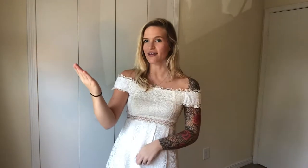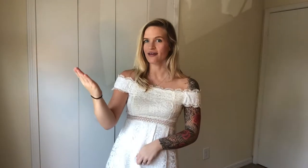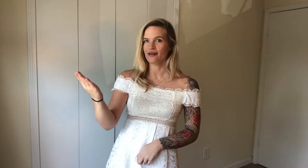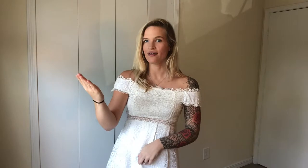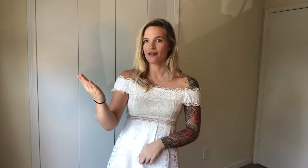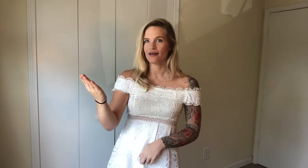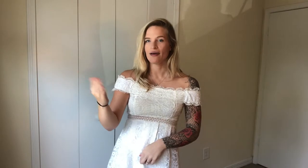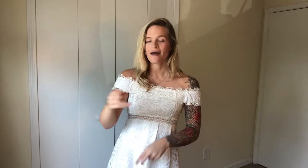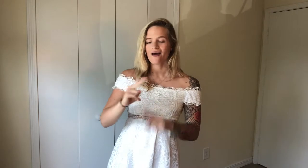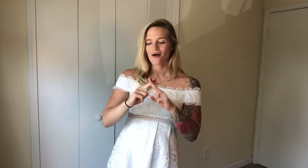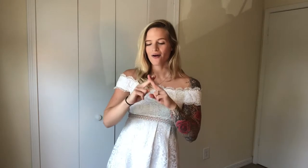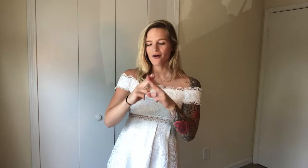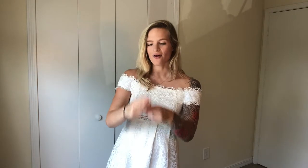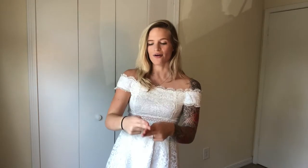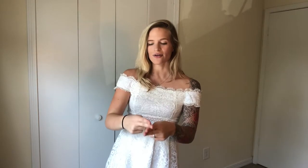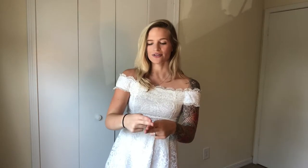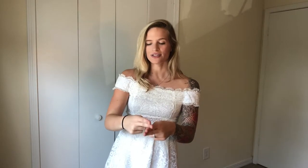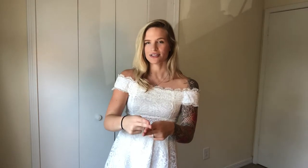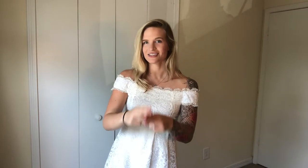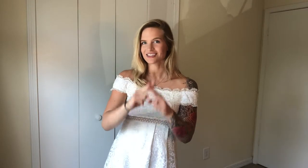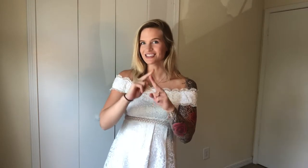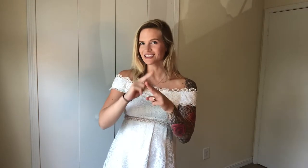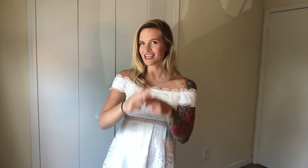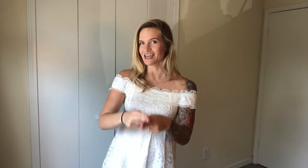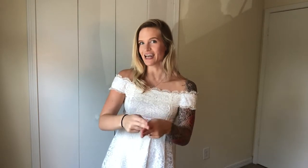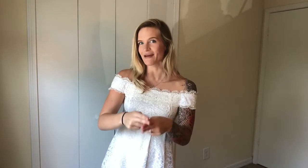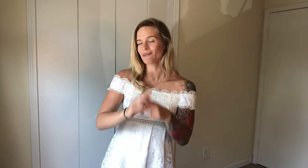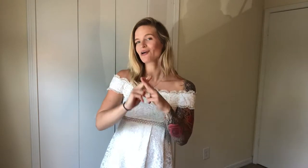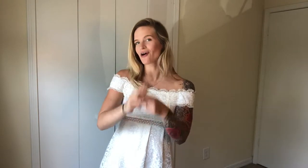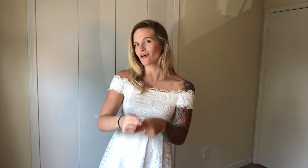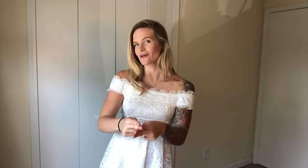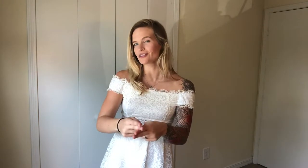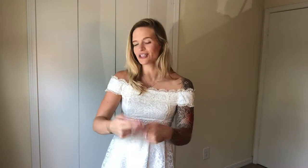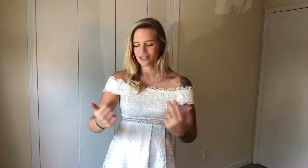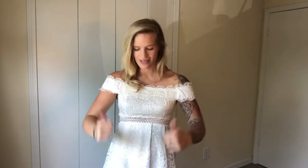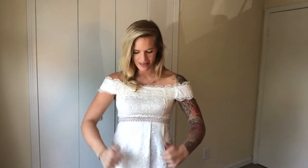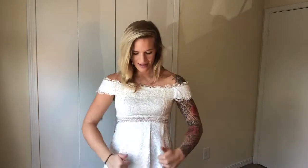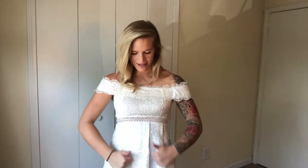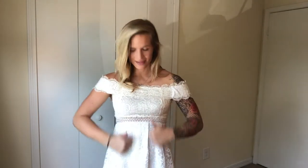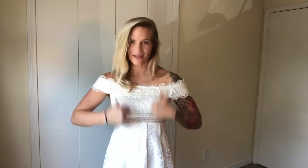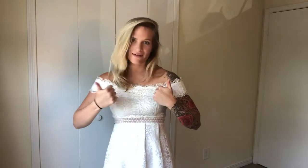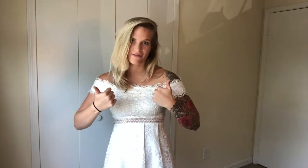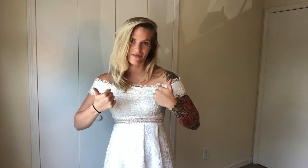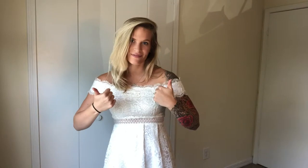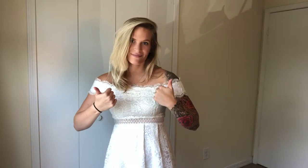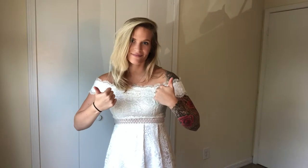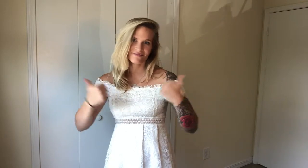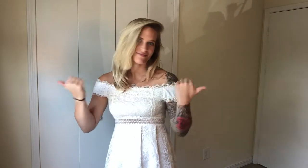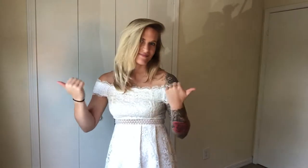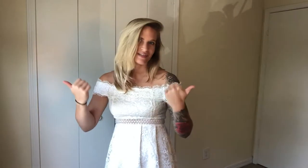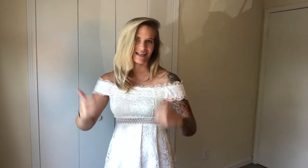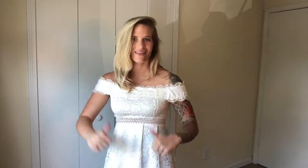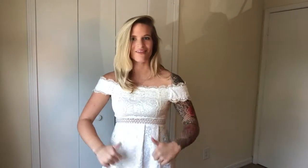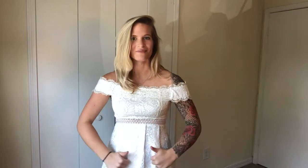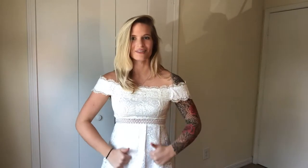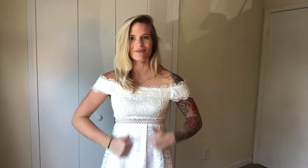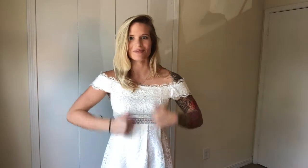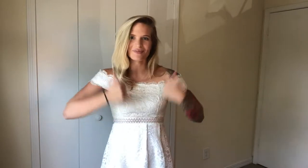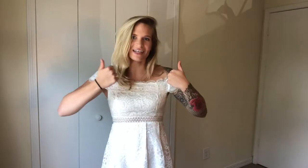called, so this is like name called life. Thumbs up and bring